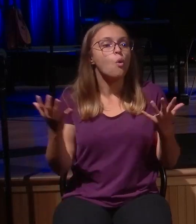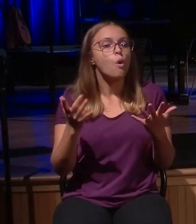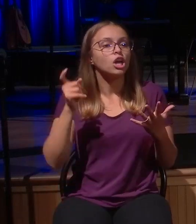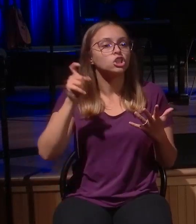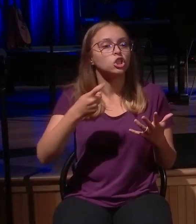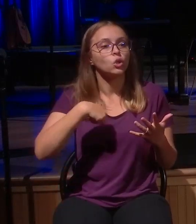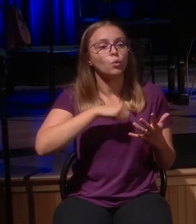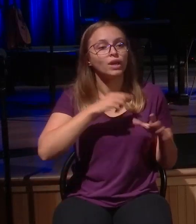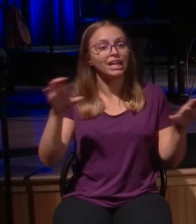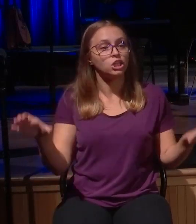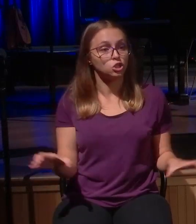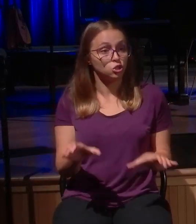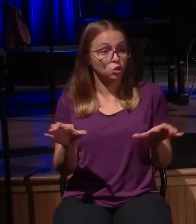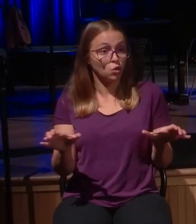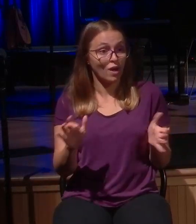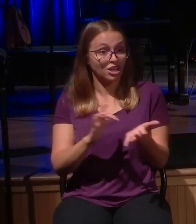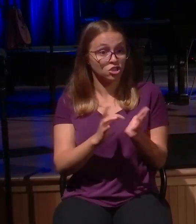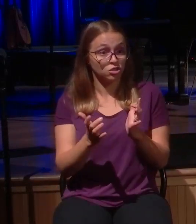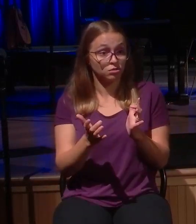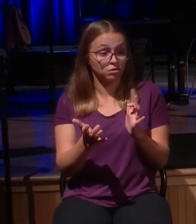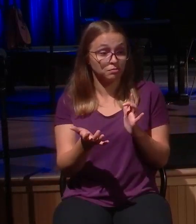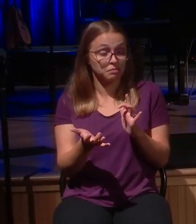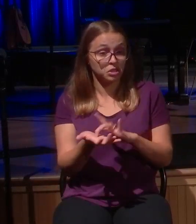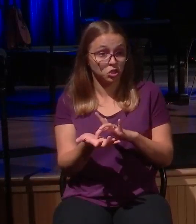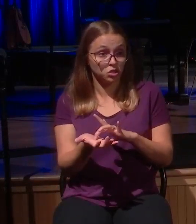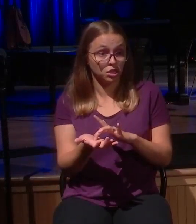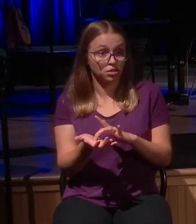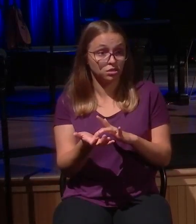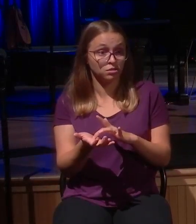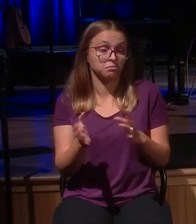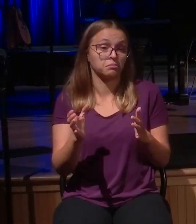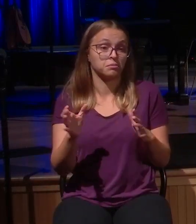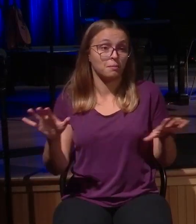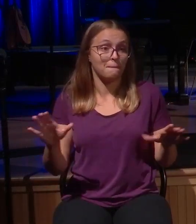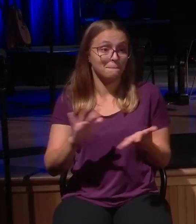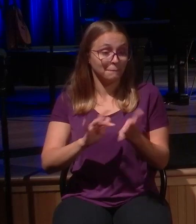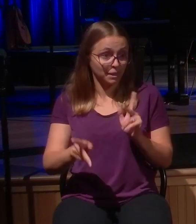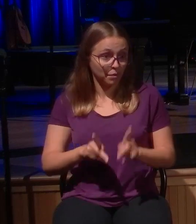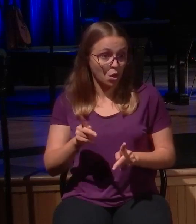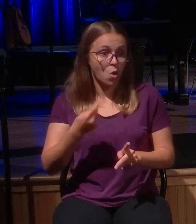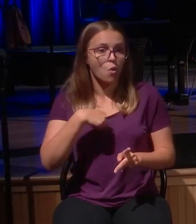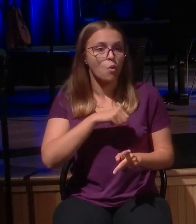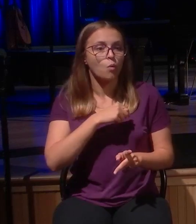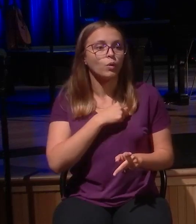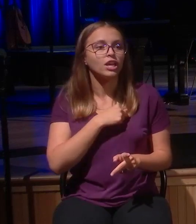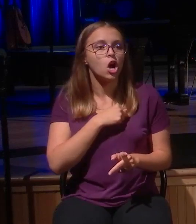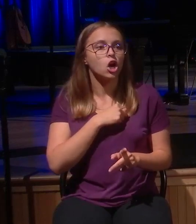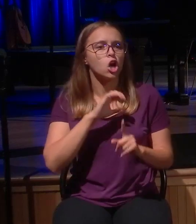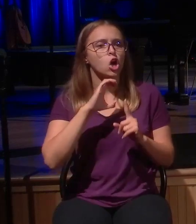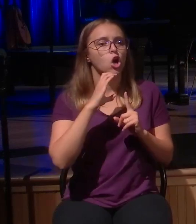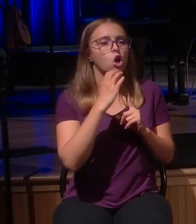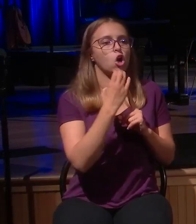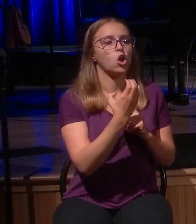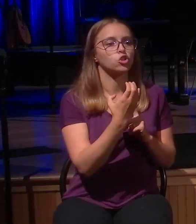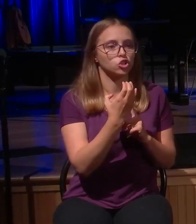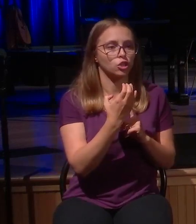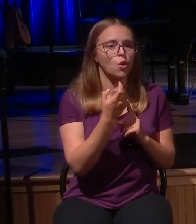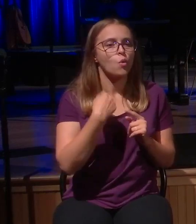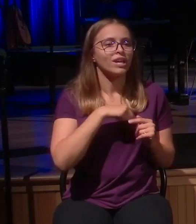upon the world? We have family members who do this. We have a culture that does this. We have a media system that portrays people that